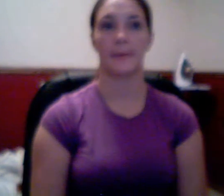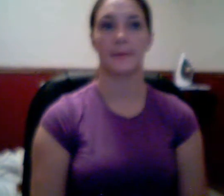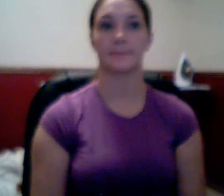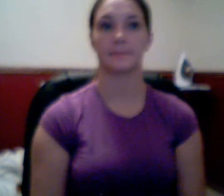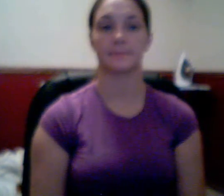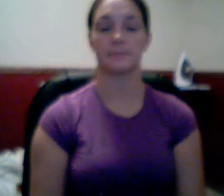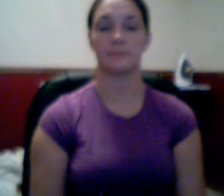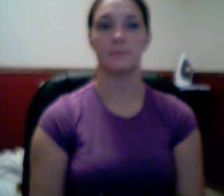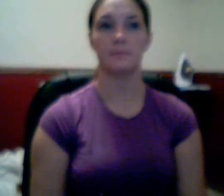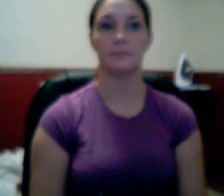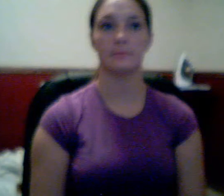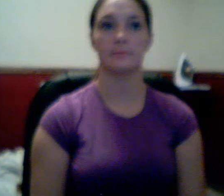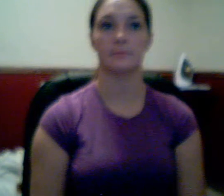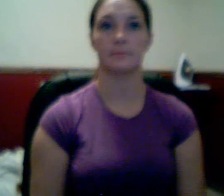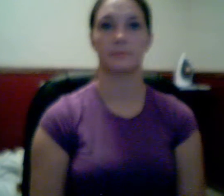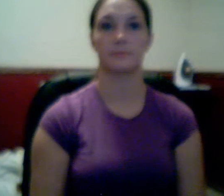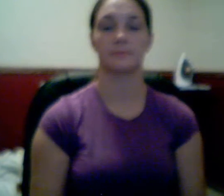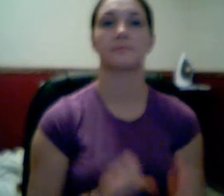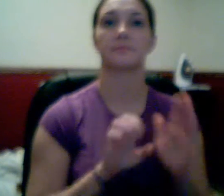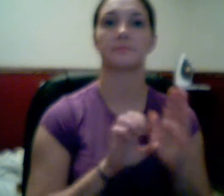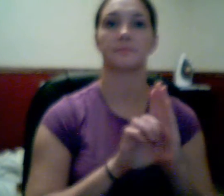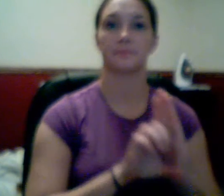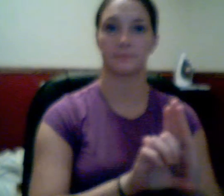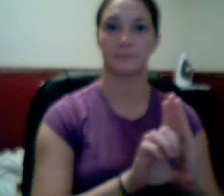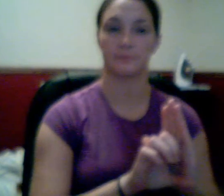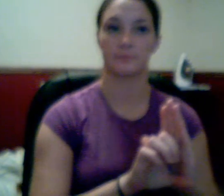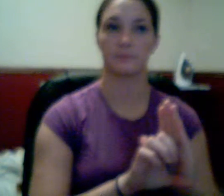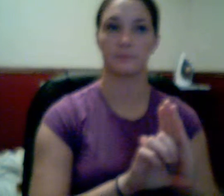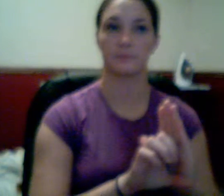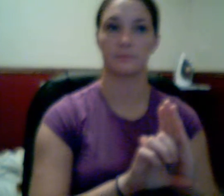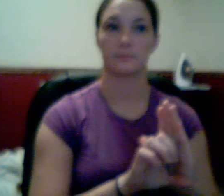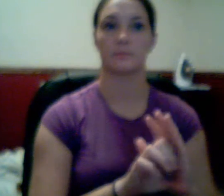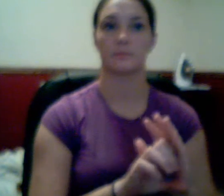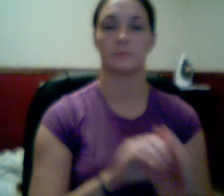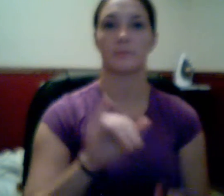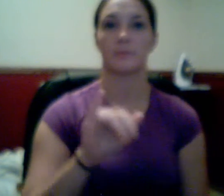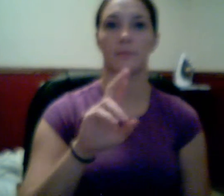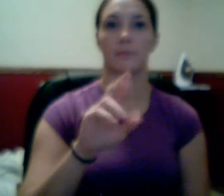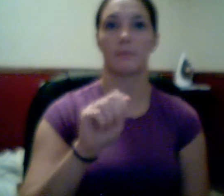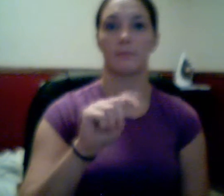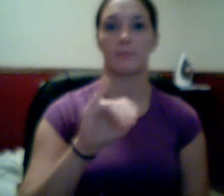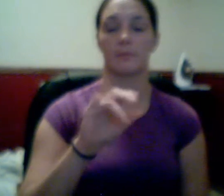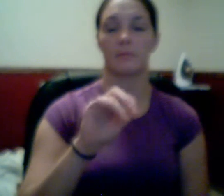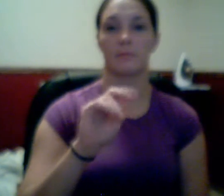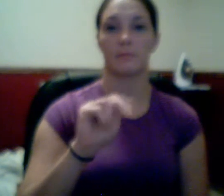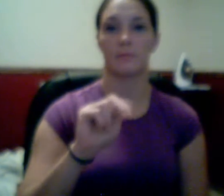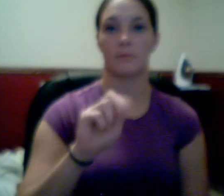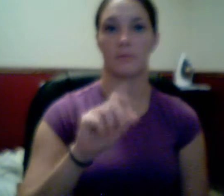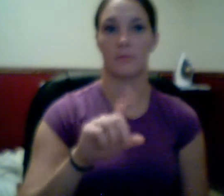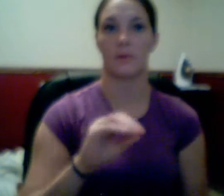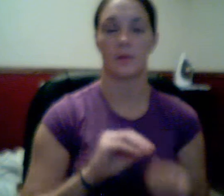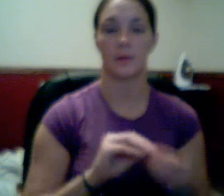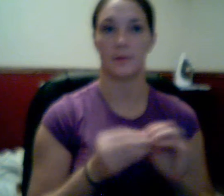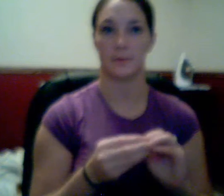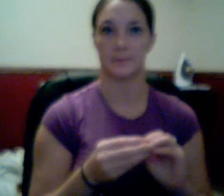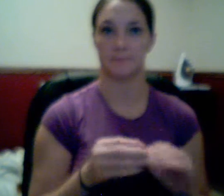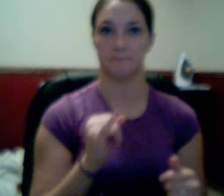So, here's an example, a couple examples of what are irrational numbers. One last thing I want to talk about the rational numbers